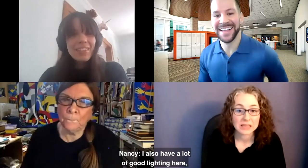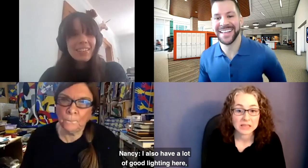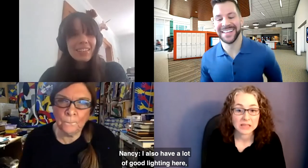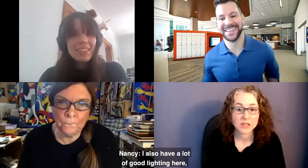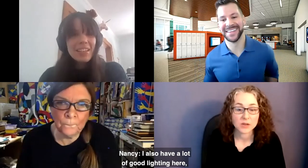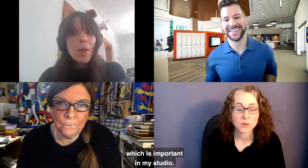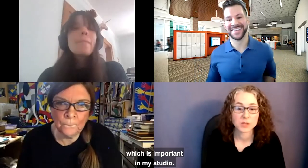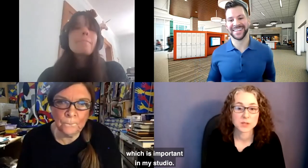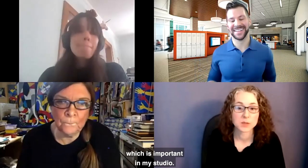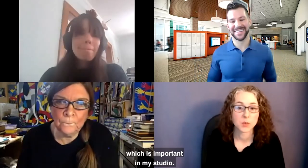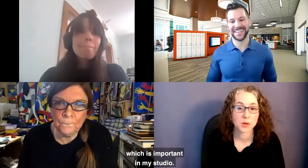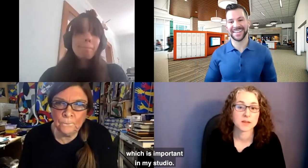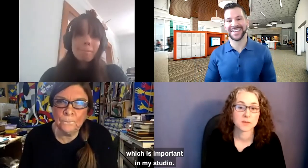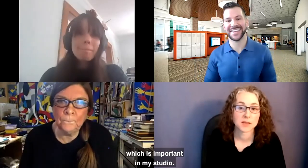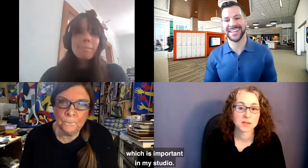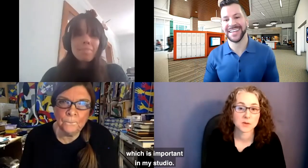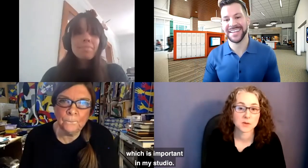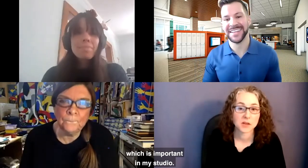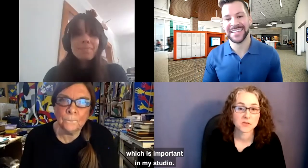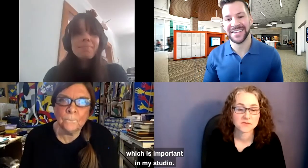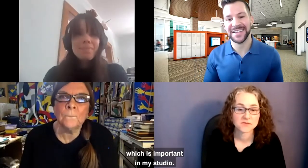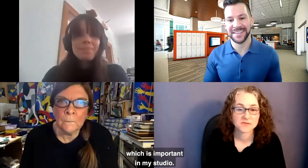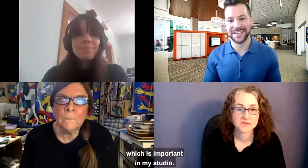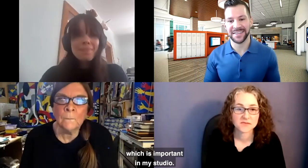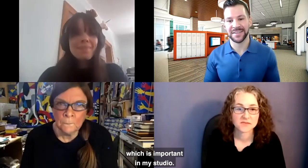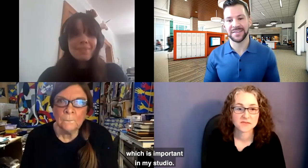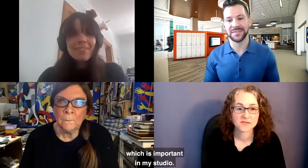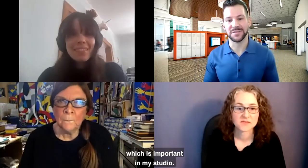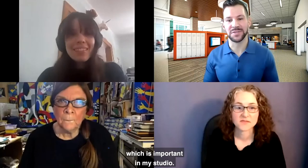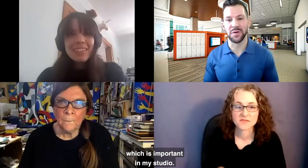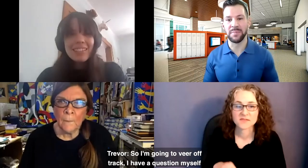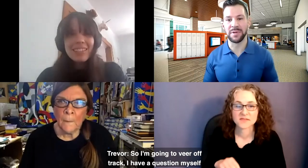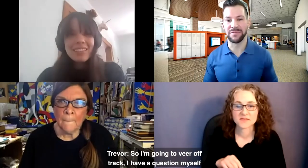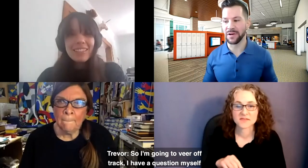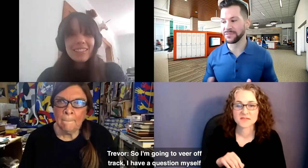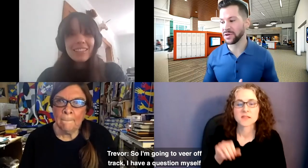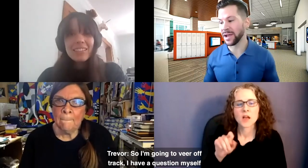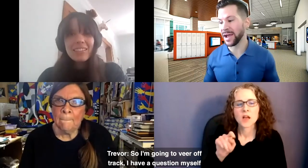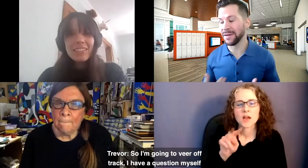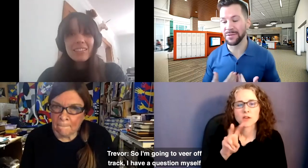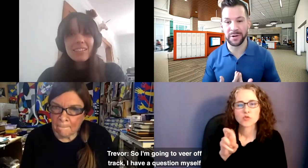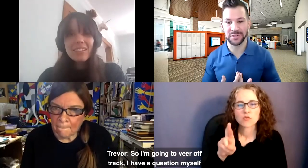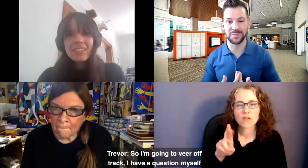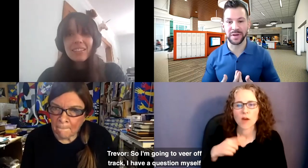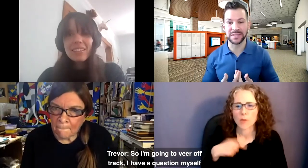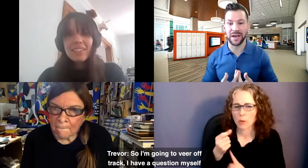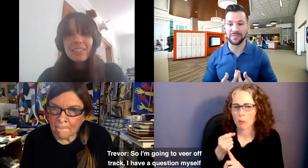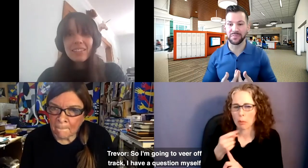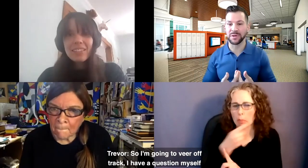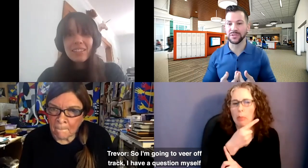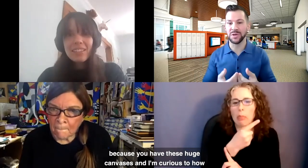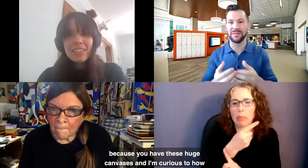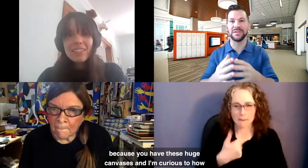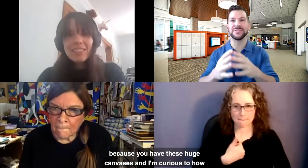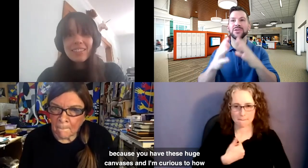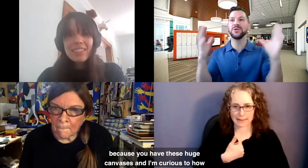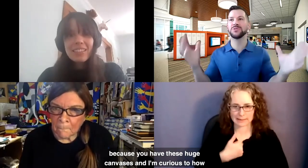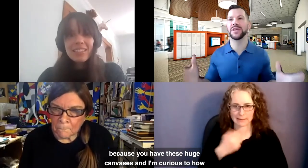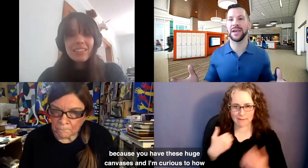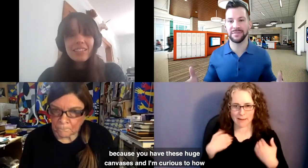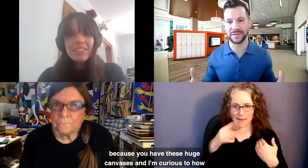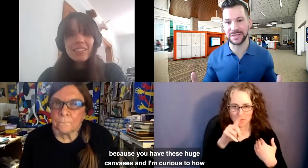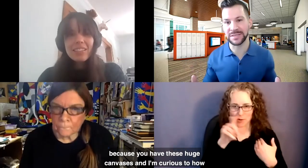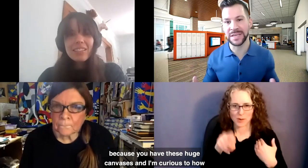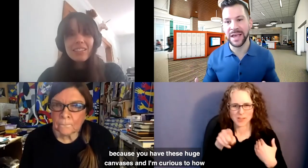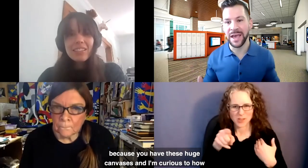lighting here, which is important in my studio. Trevor speaking. So I'm going to veer off track. I have a question myself, because you have these